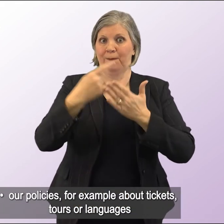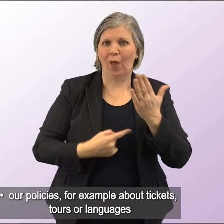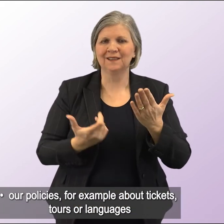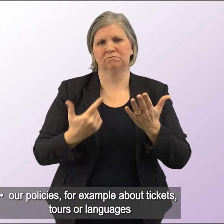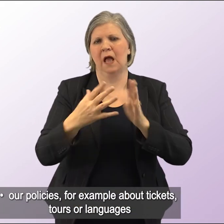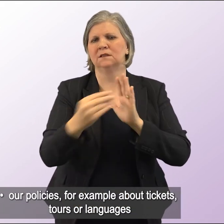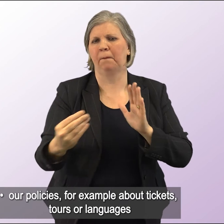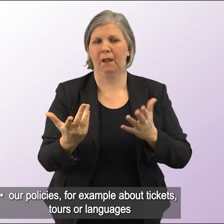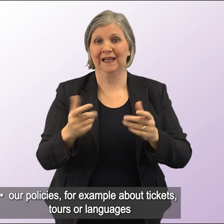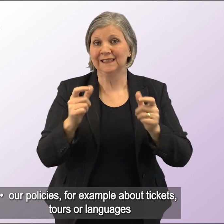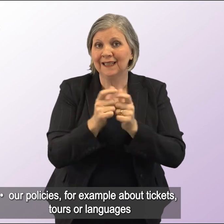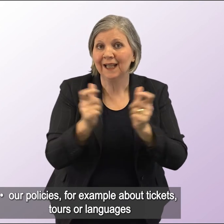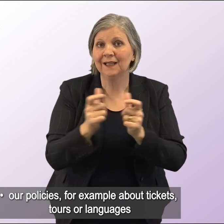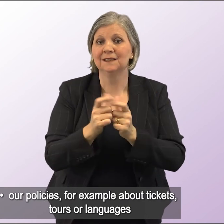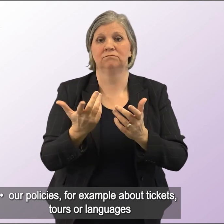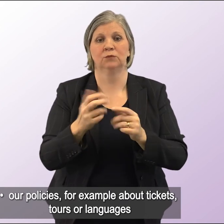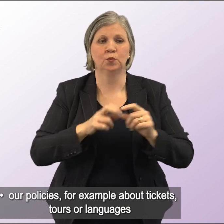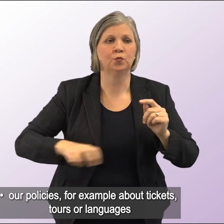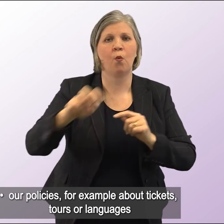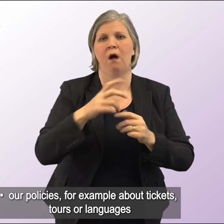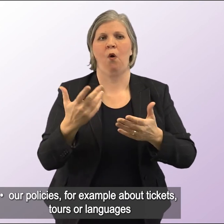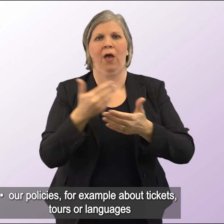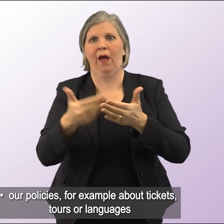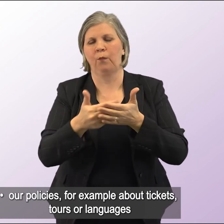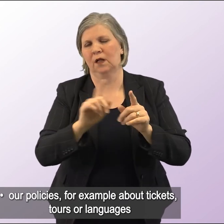Our policies, for example, about tickets, tours or languages